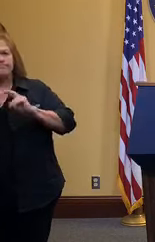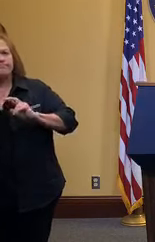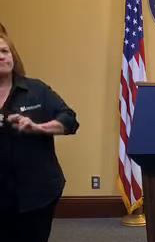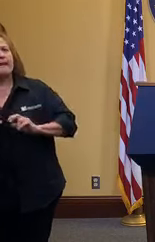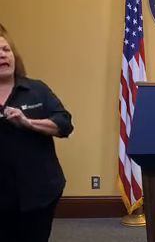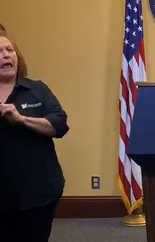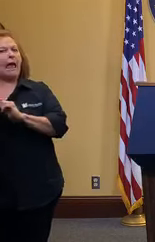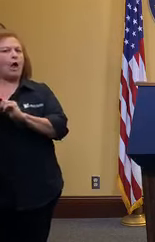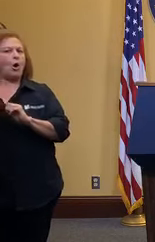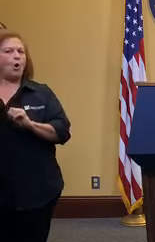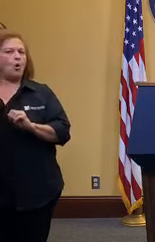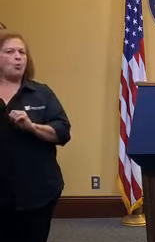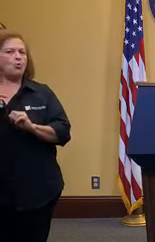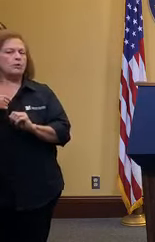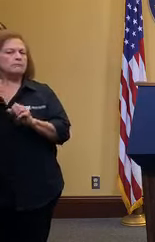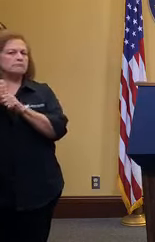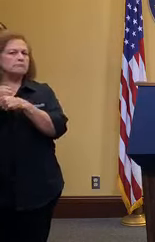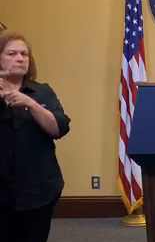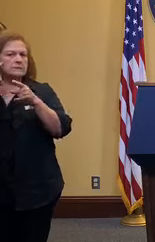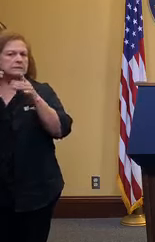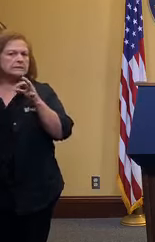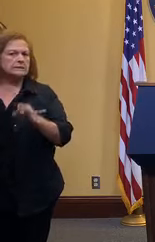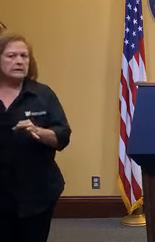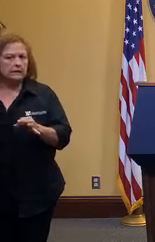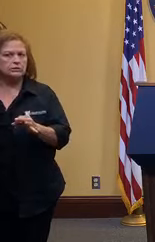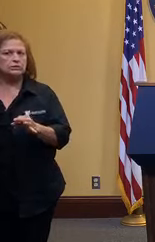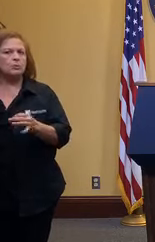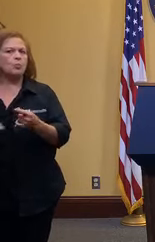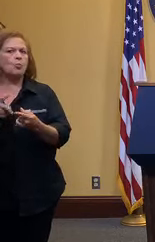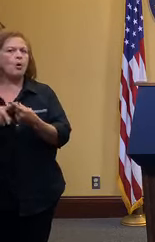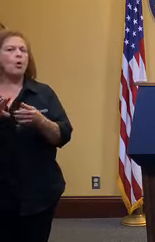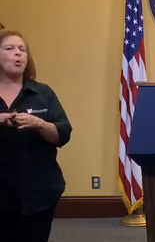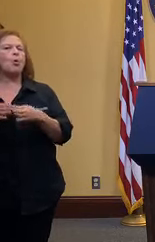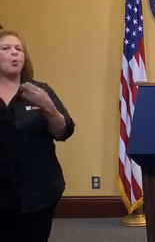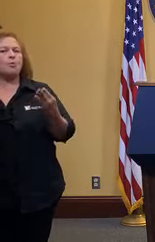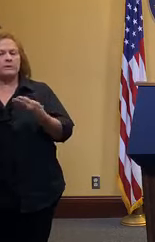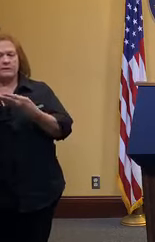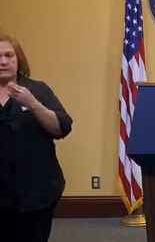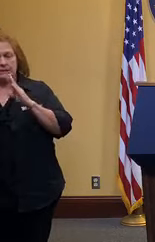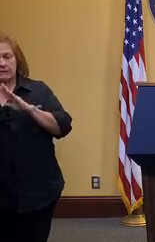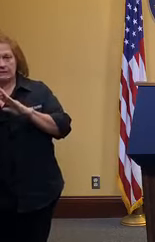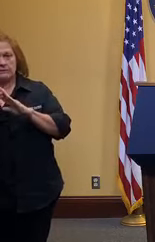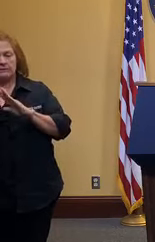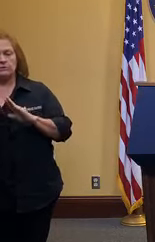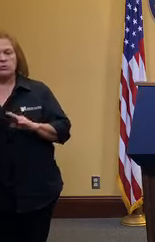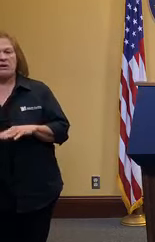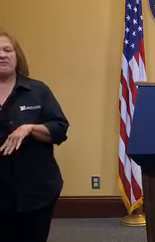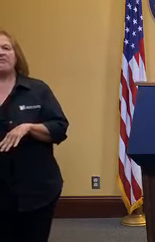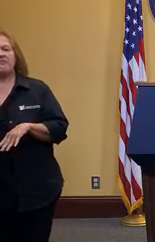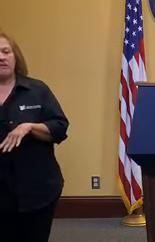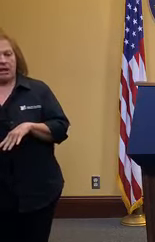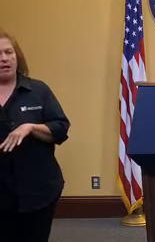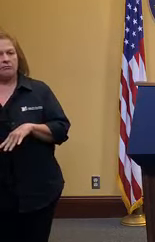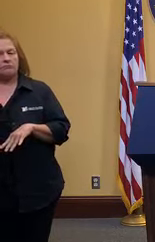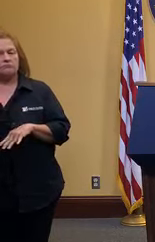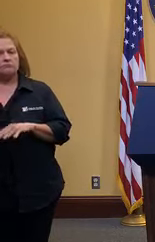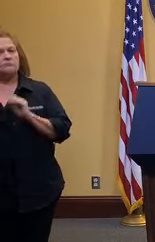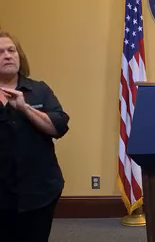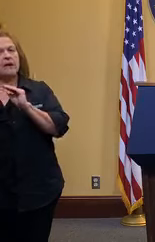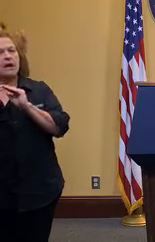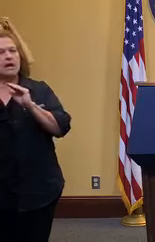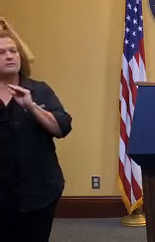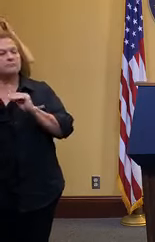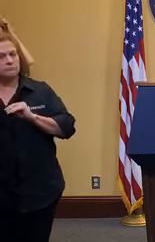shifting into reopening the city i just felt that it was very much appropriate to give the public some